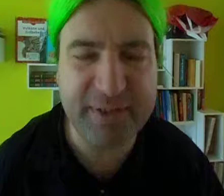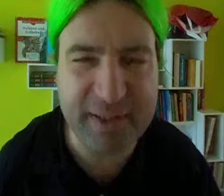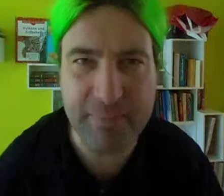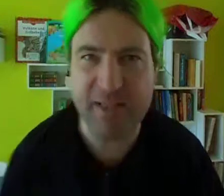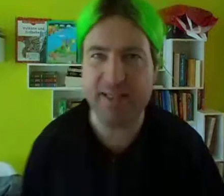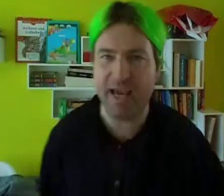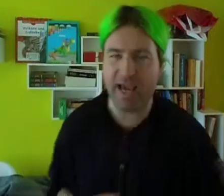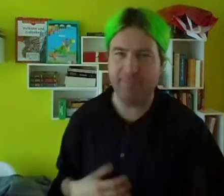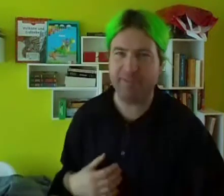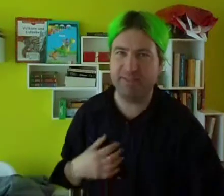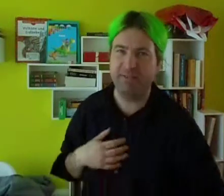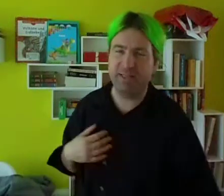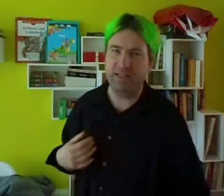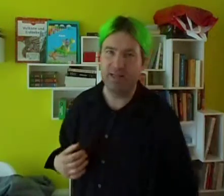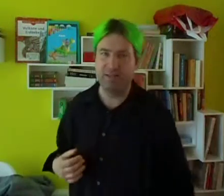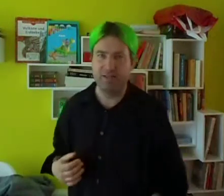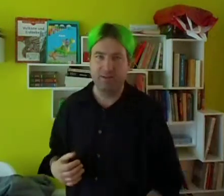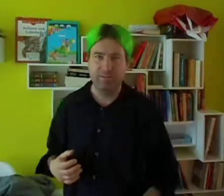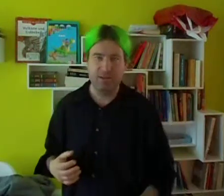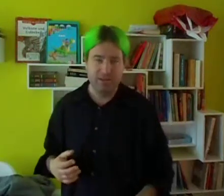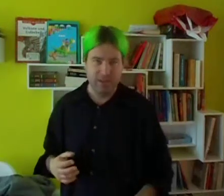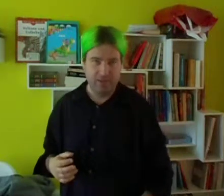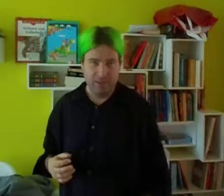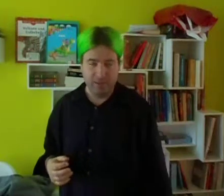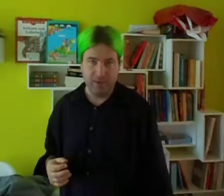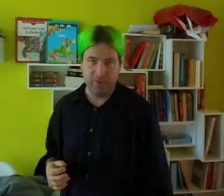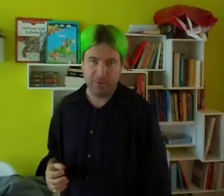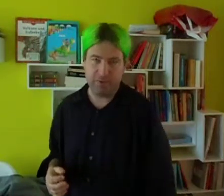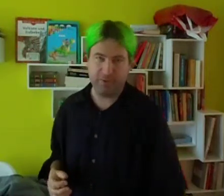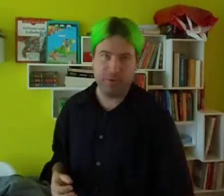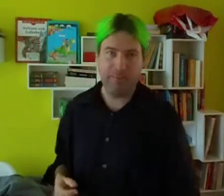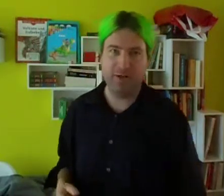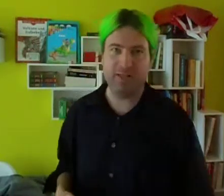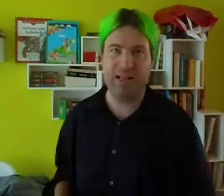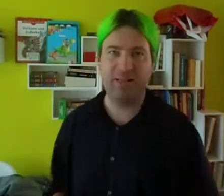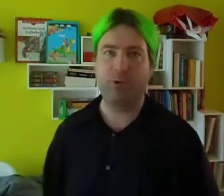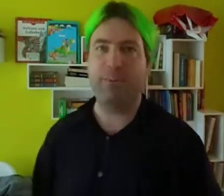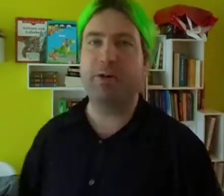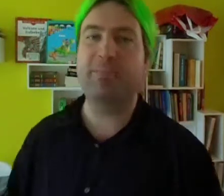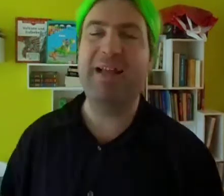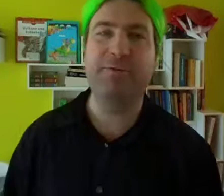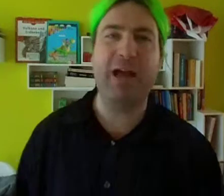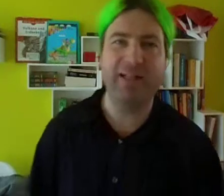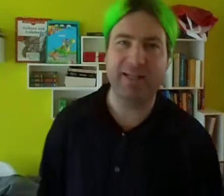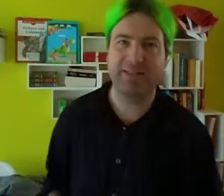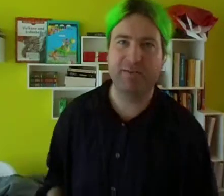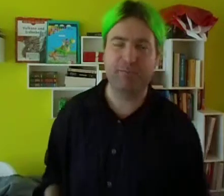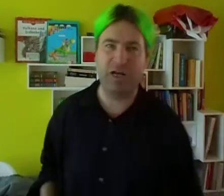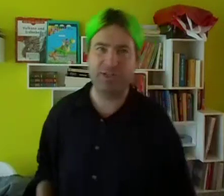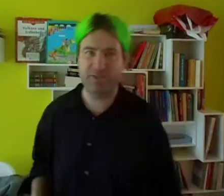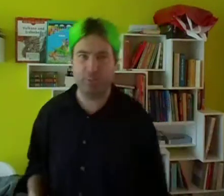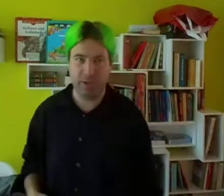MCB, yeah MCB Fourth Rapport, last Rapport, Mantronics, freshest word